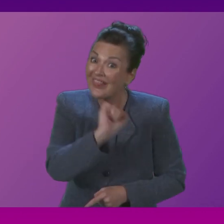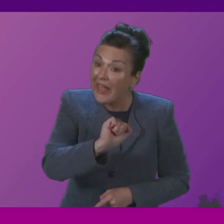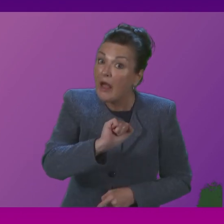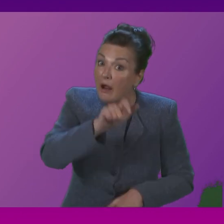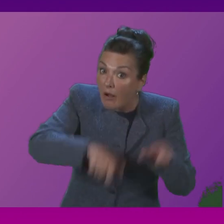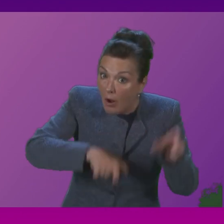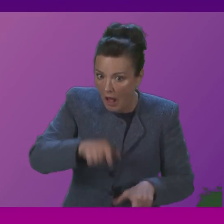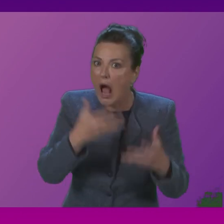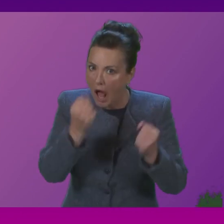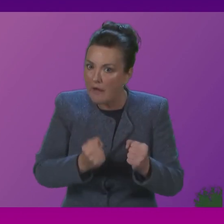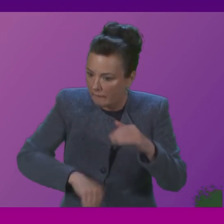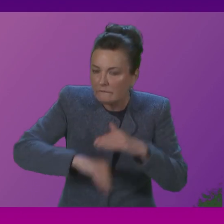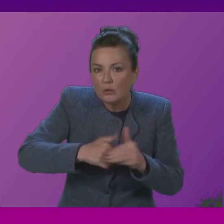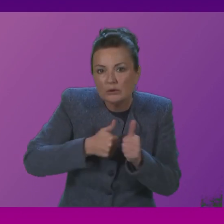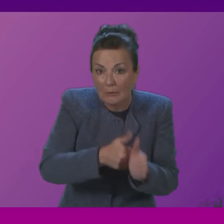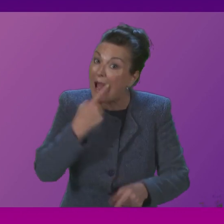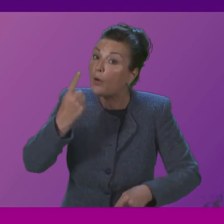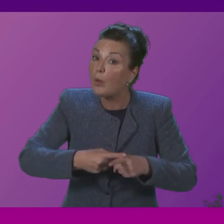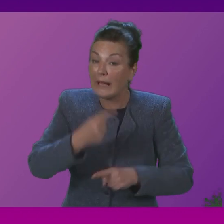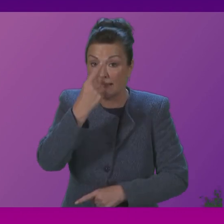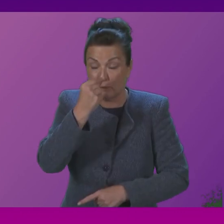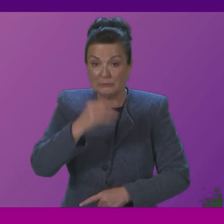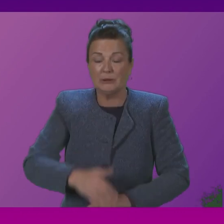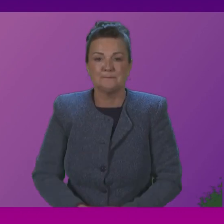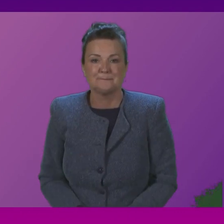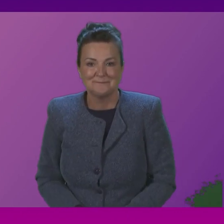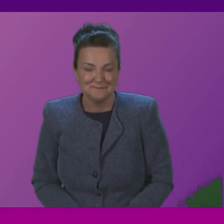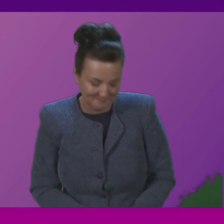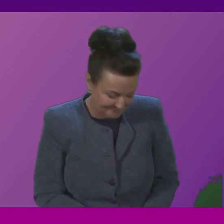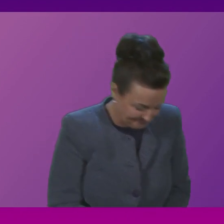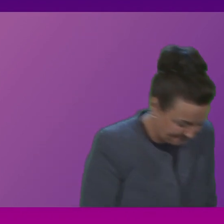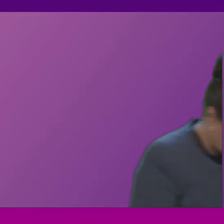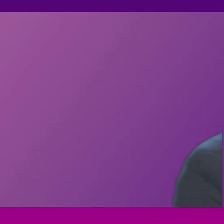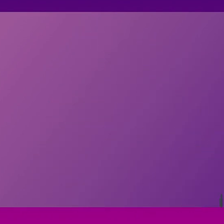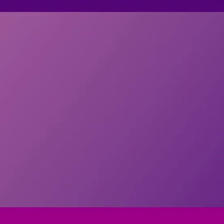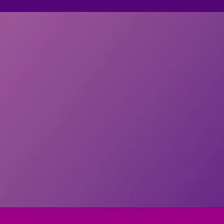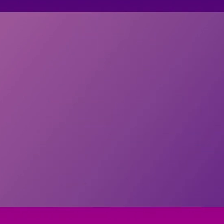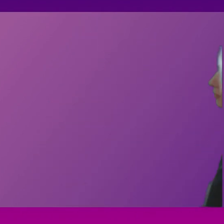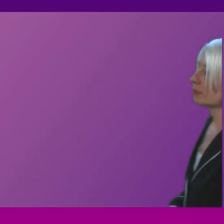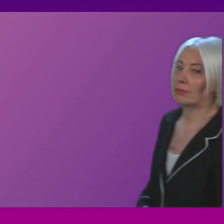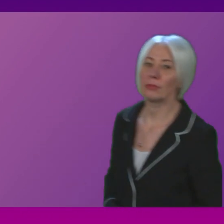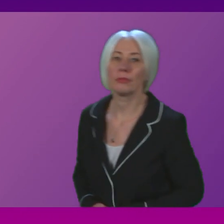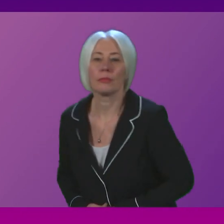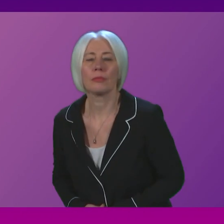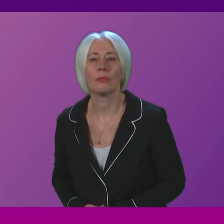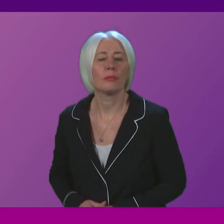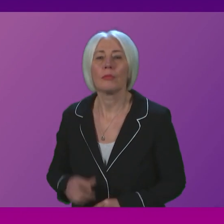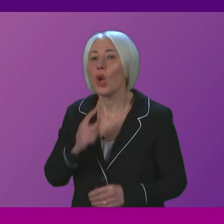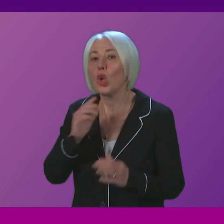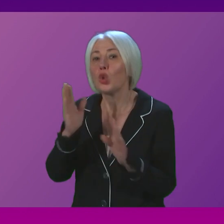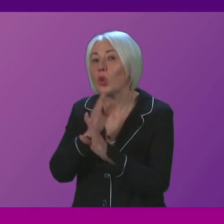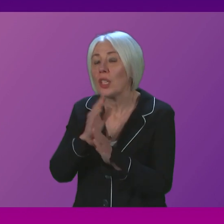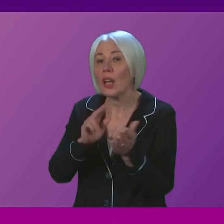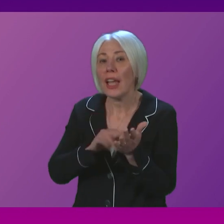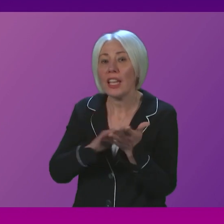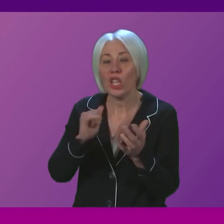support and getting as quickly as possible. Oliver Mundell. Thank you, President Officer. First Minister, it's no secret that NHS in